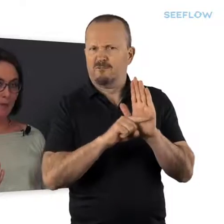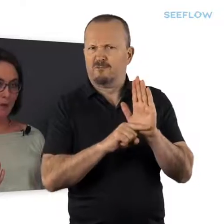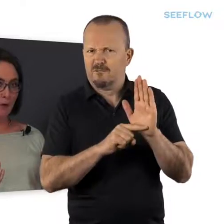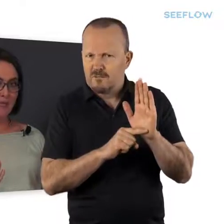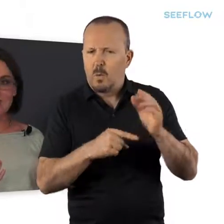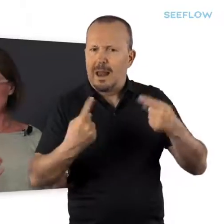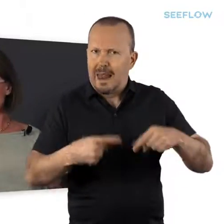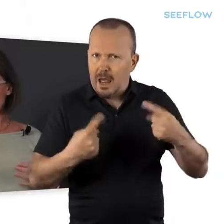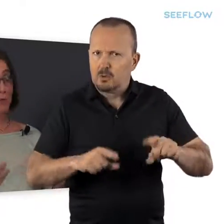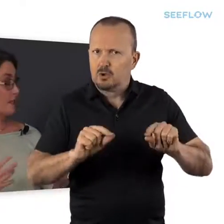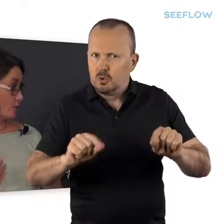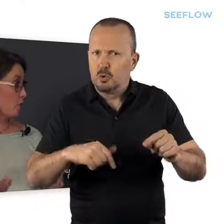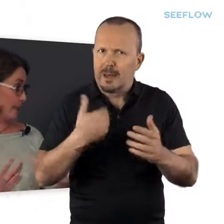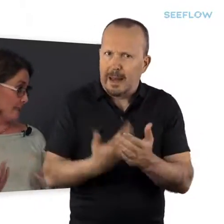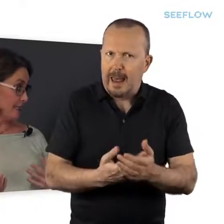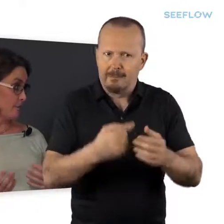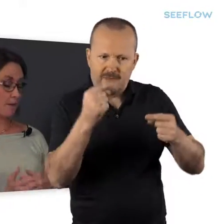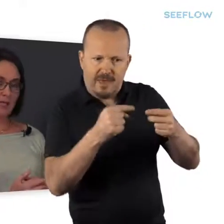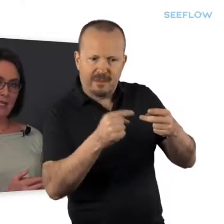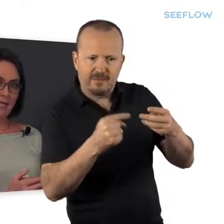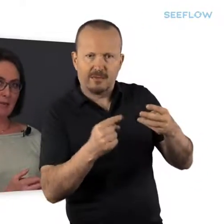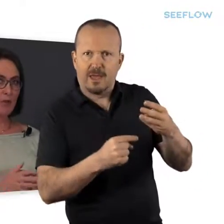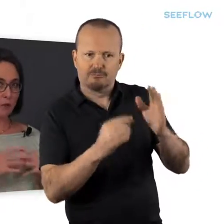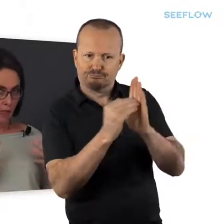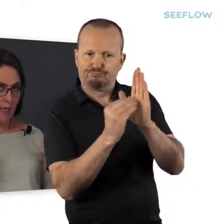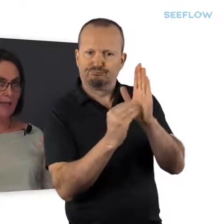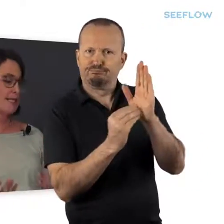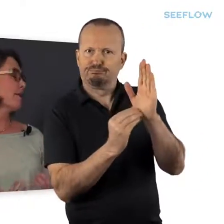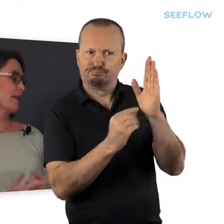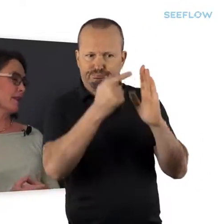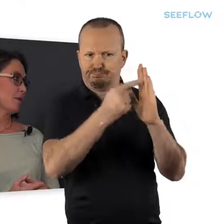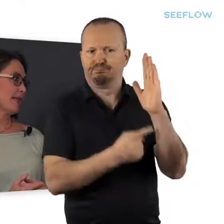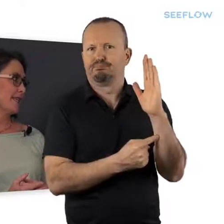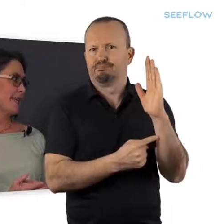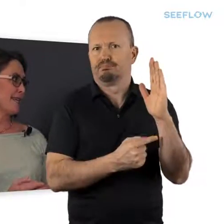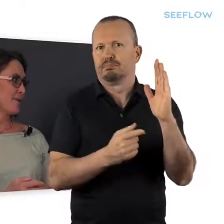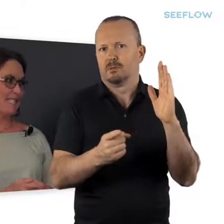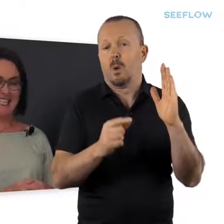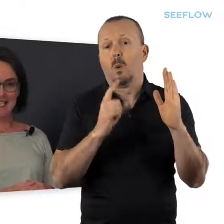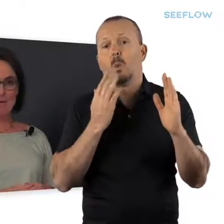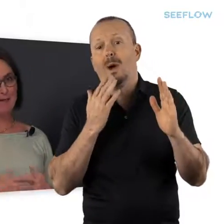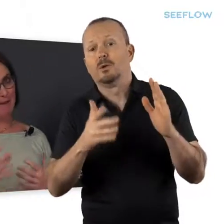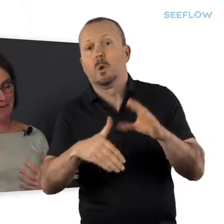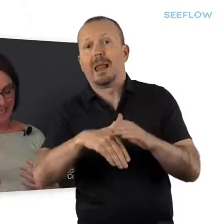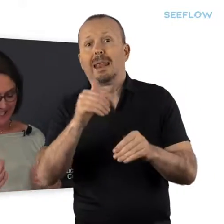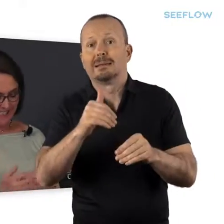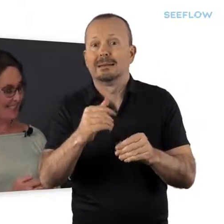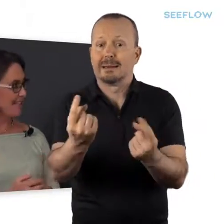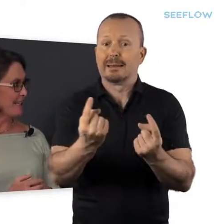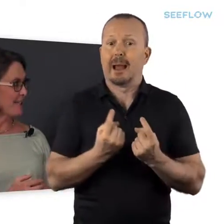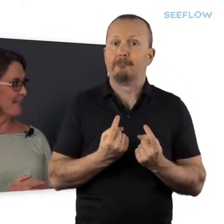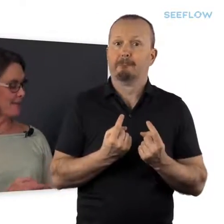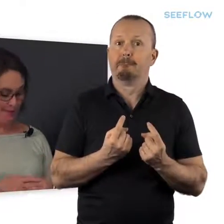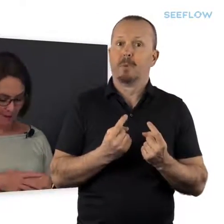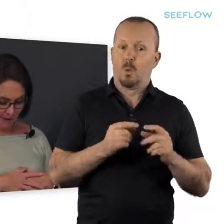expenses and what elected members can claim. So that's something that we can explain in more detail when people are elected